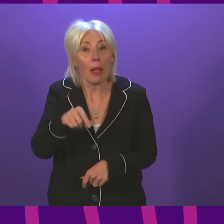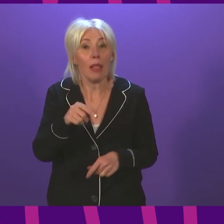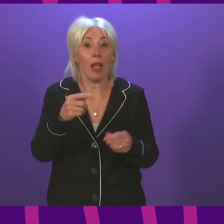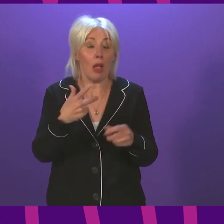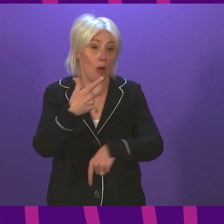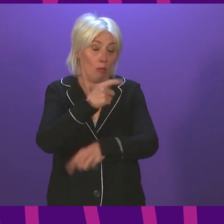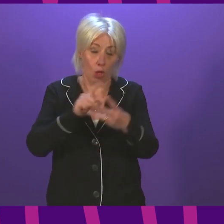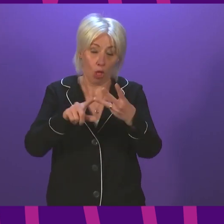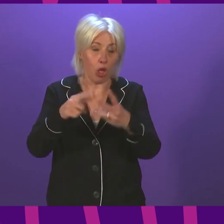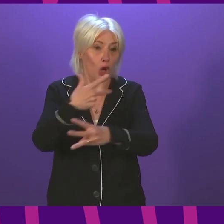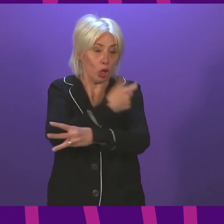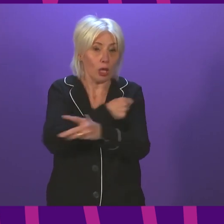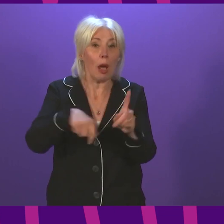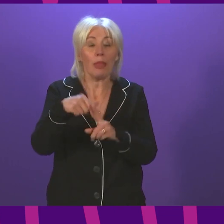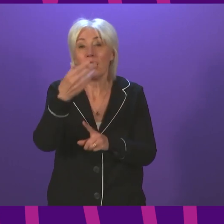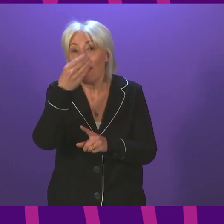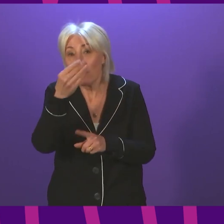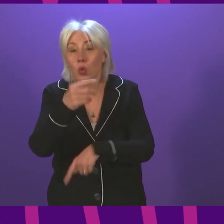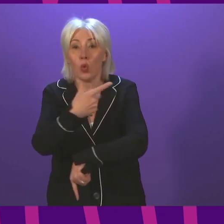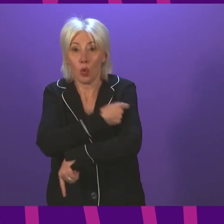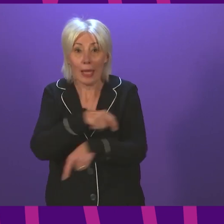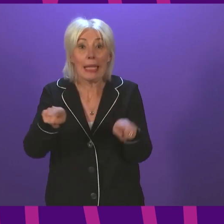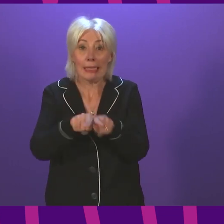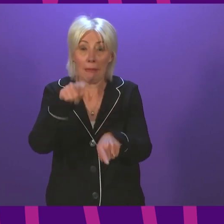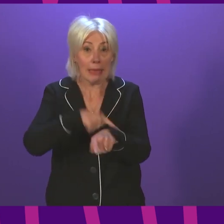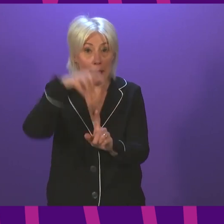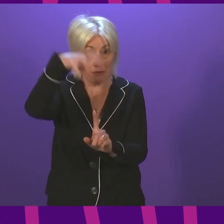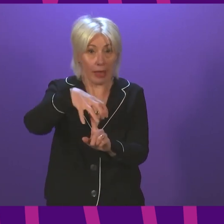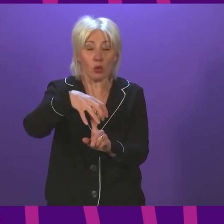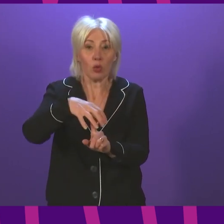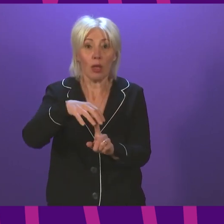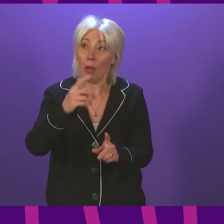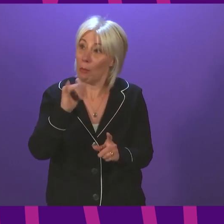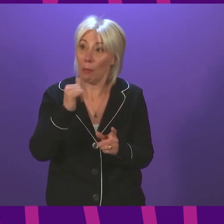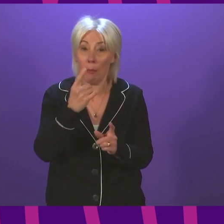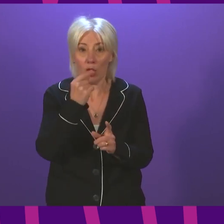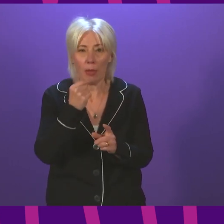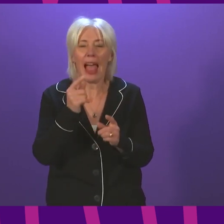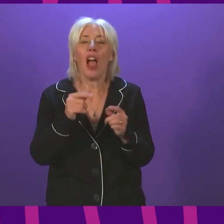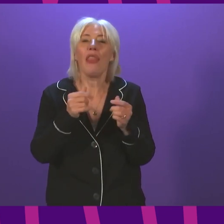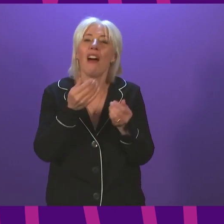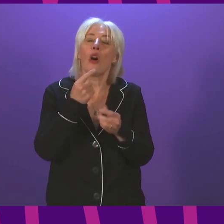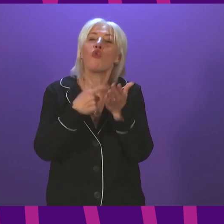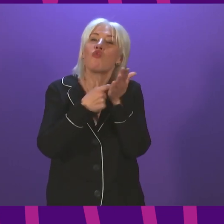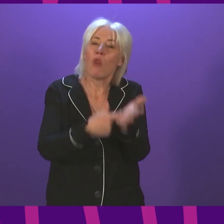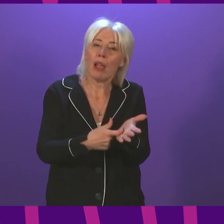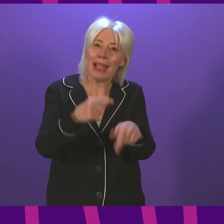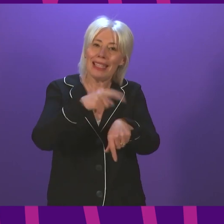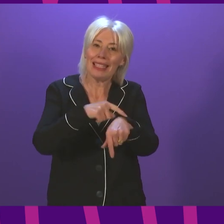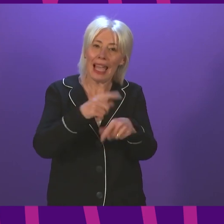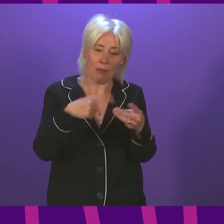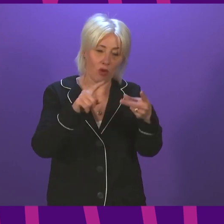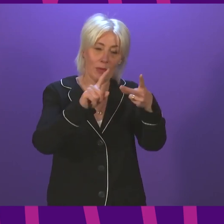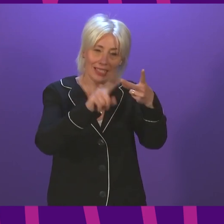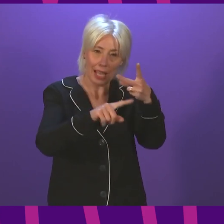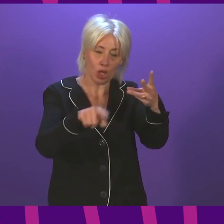flu jag in the same visit and where possible that will happen. there is a recommended time gap between the second vaccine and the